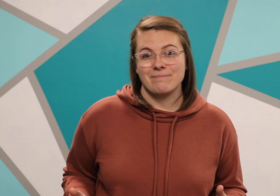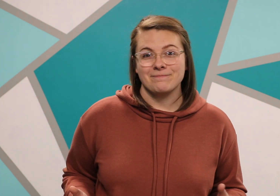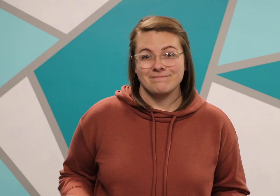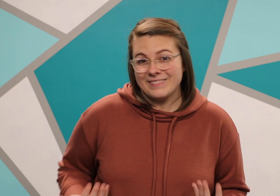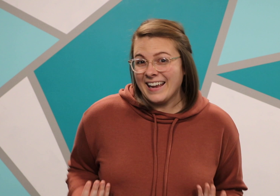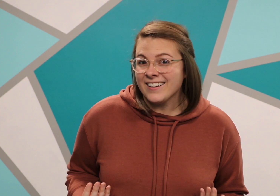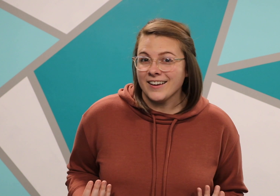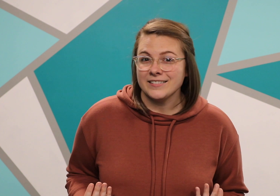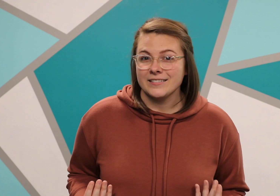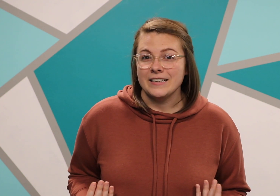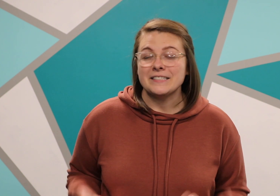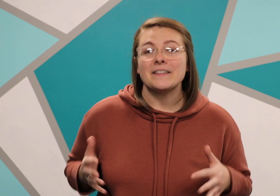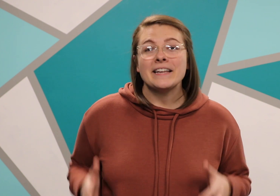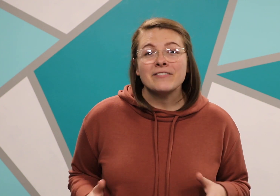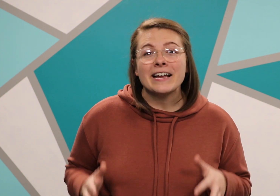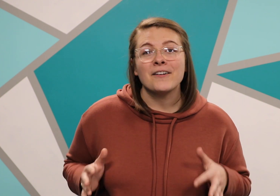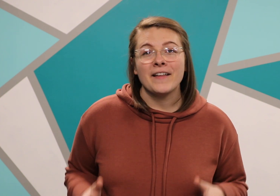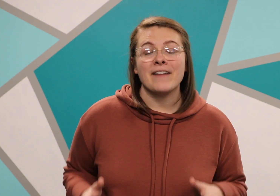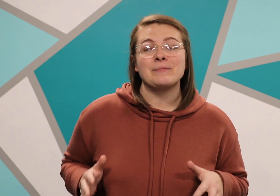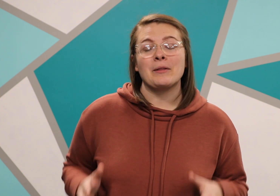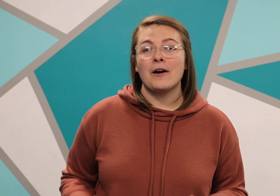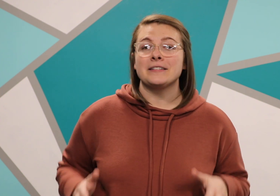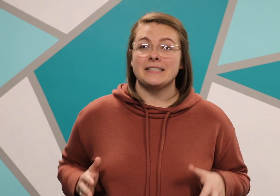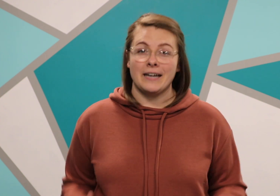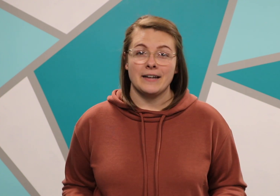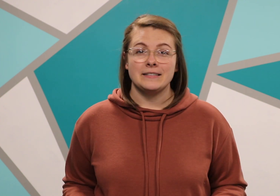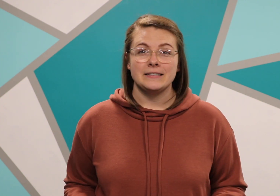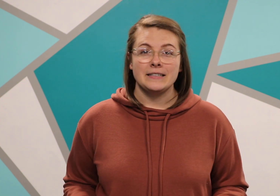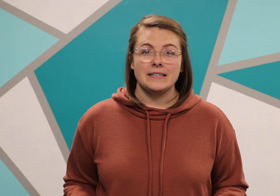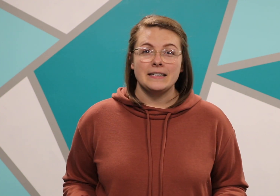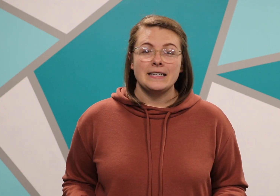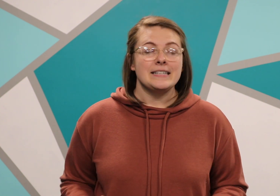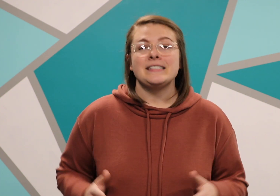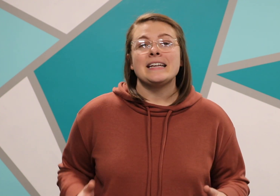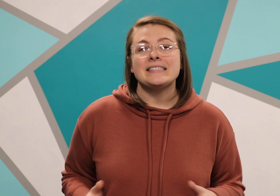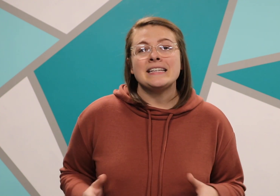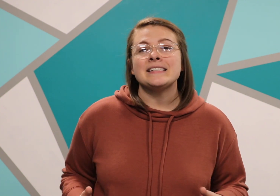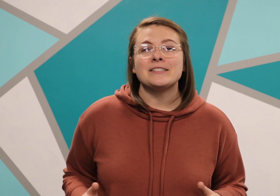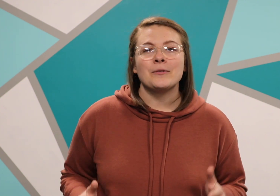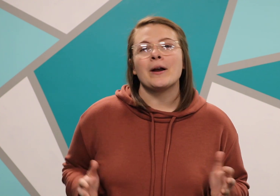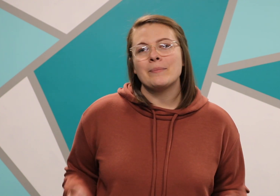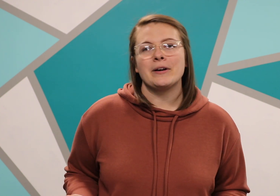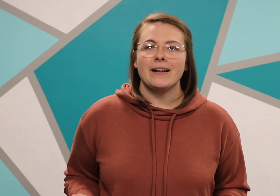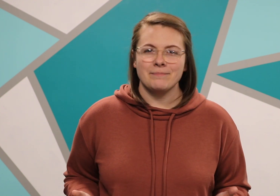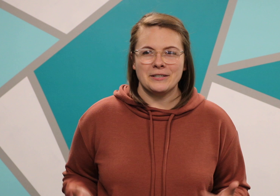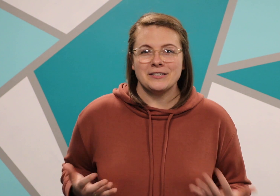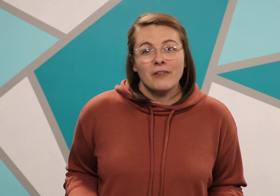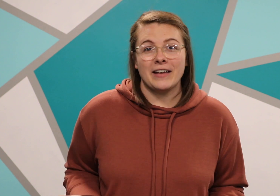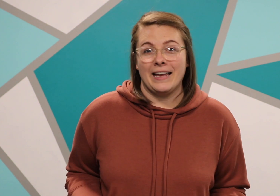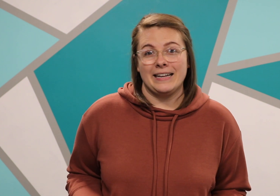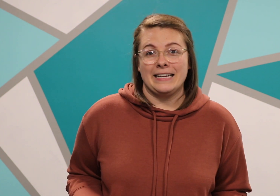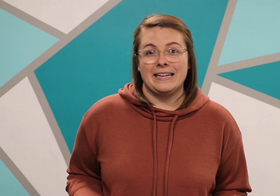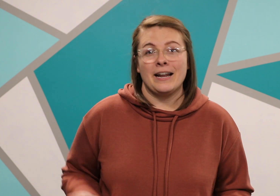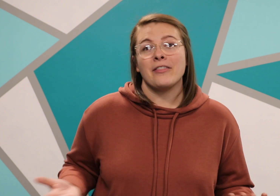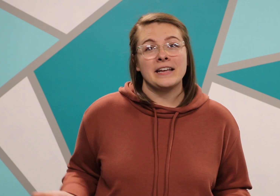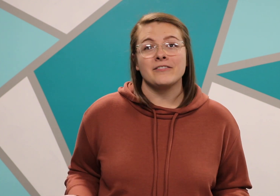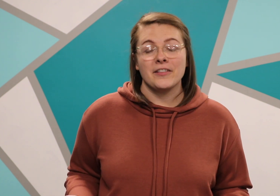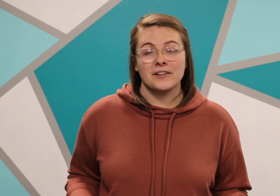and us to live like our lives belong to God. You see, it's easy to want to put yourself ahead and not think of others,